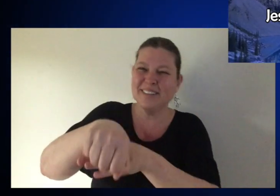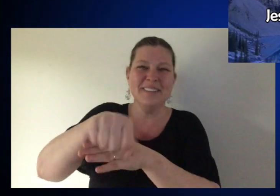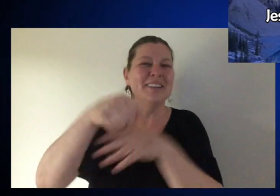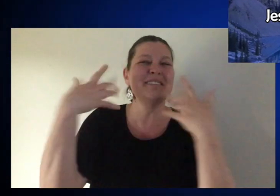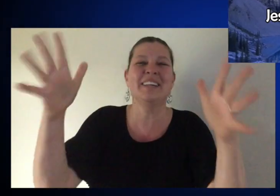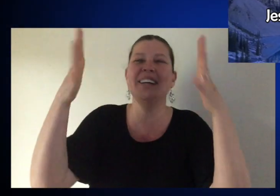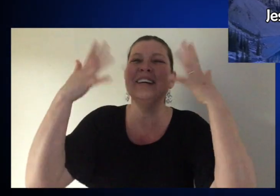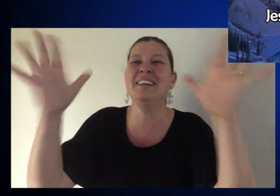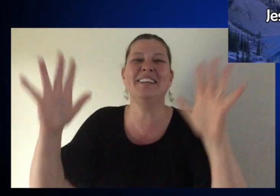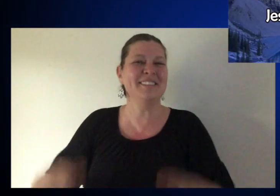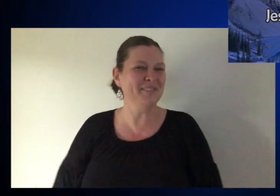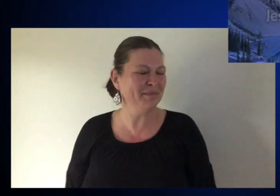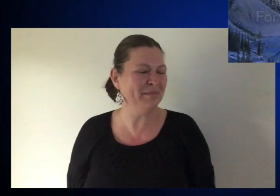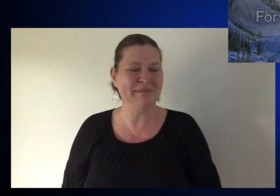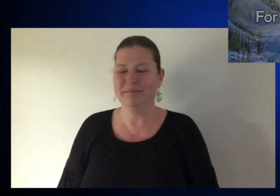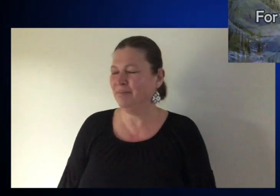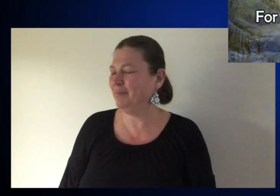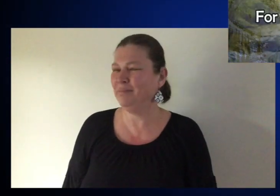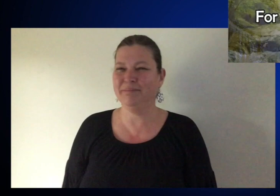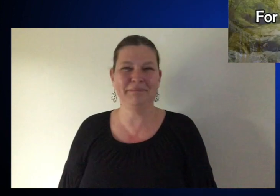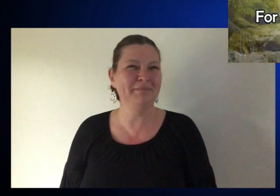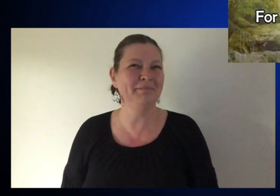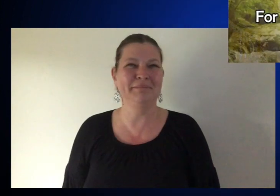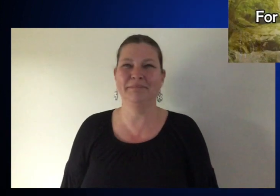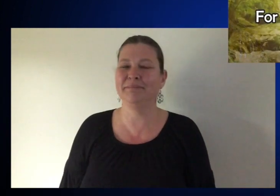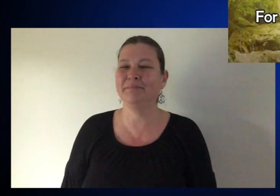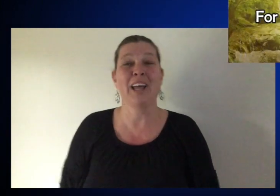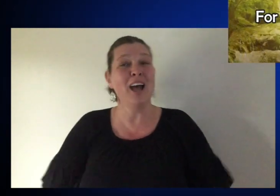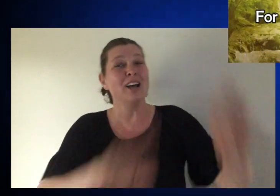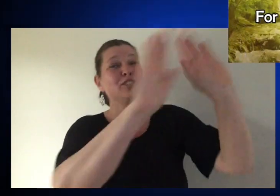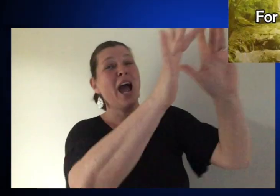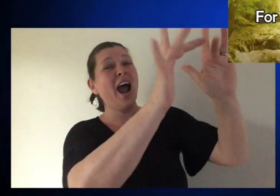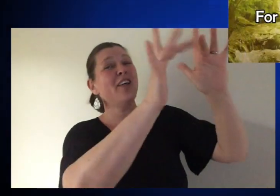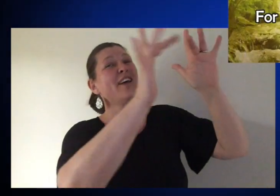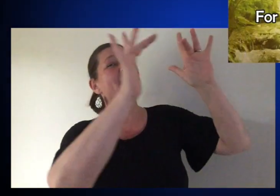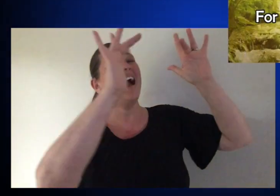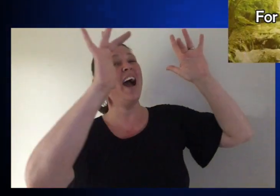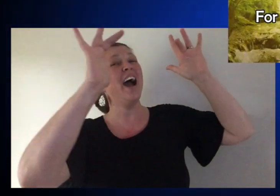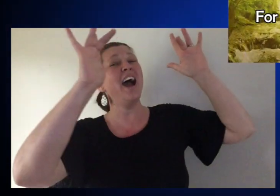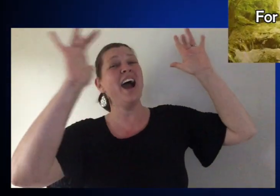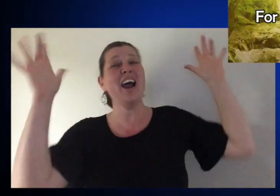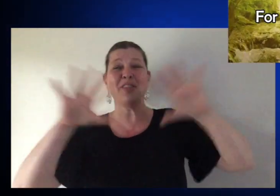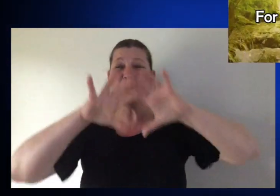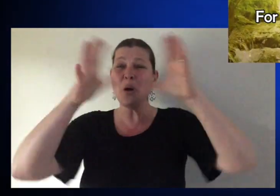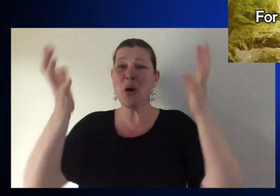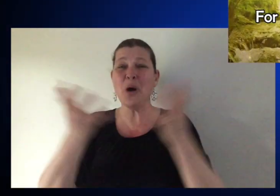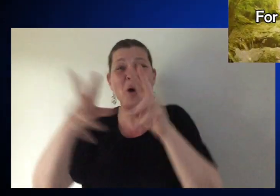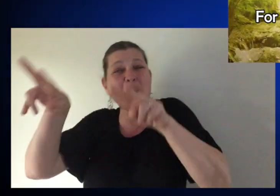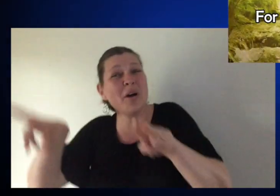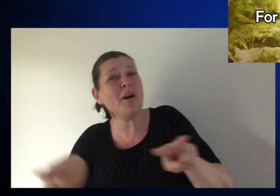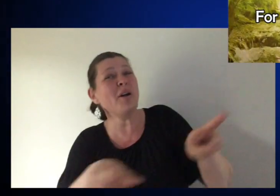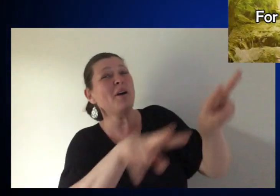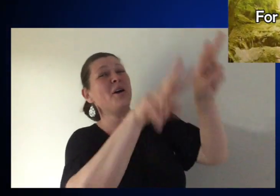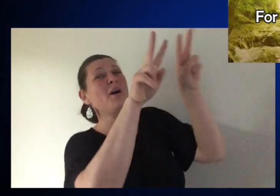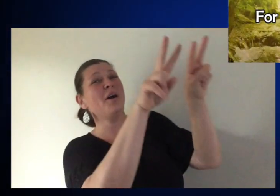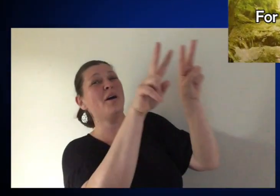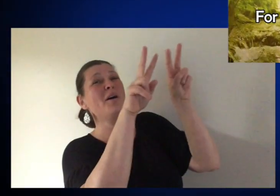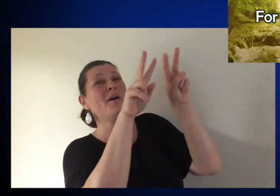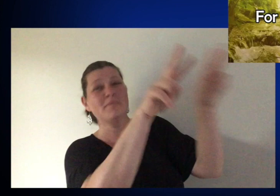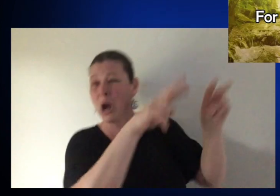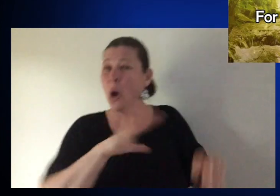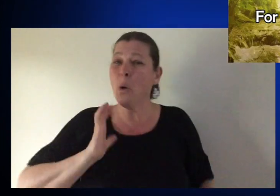conquered the land Shine your light and let the whole world sing